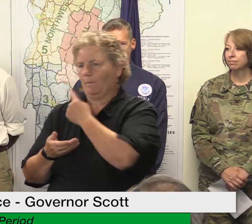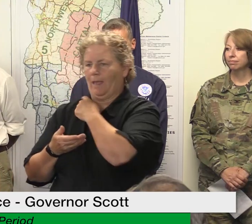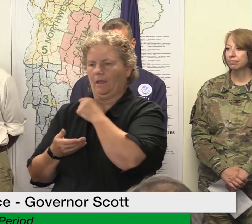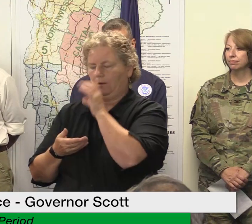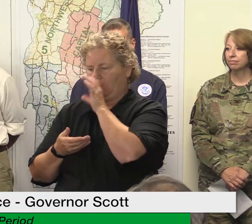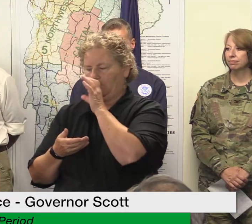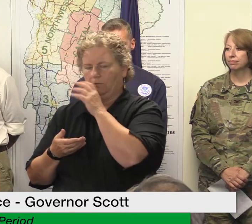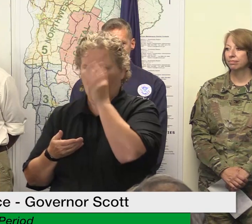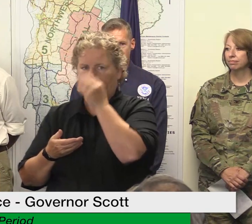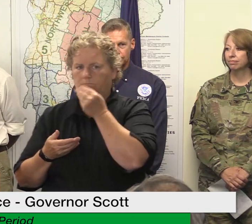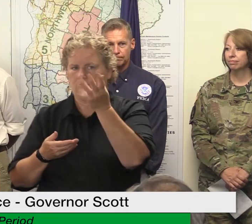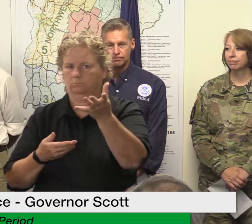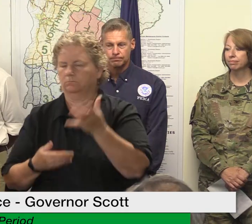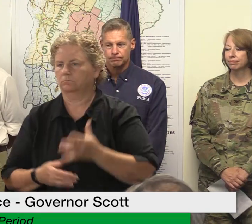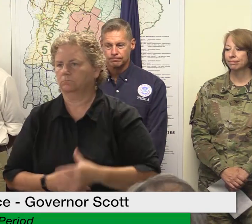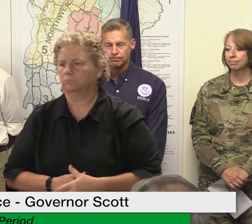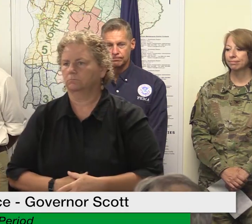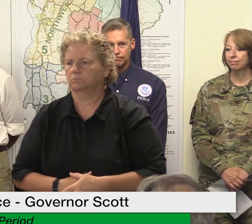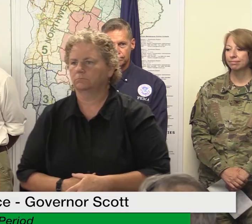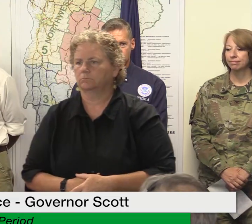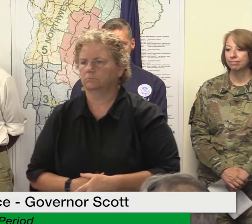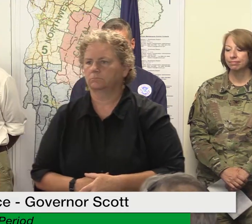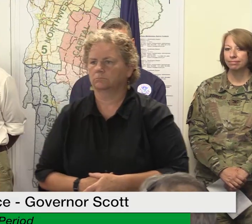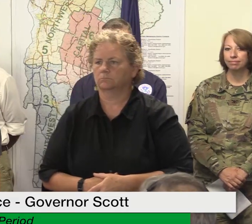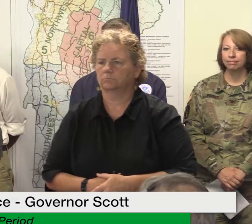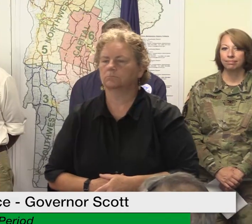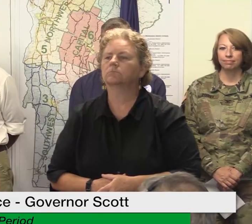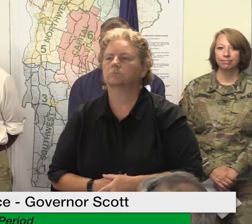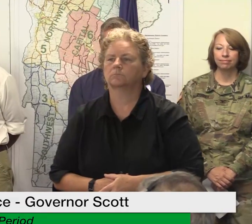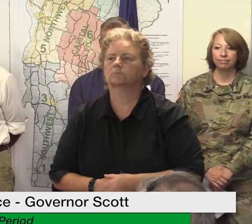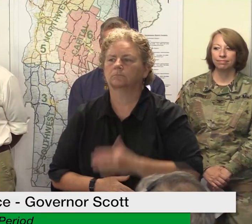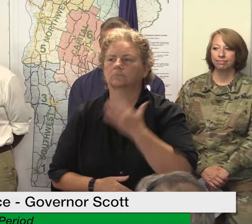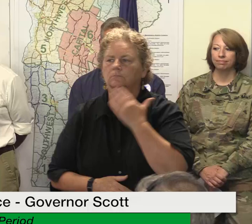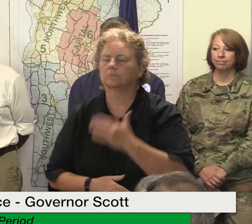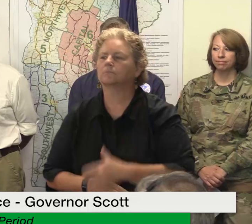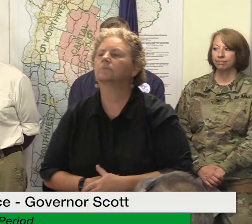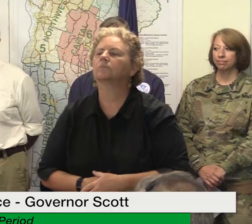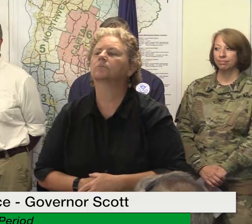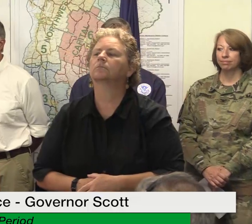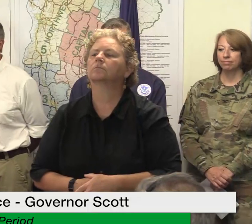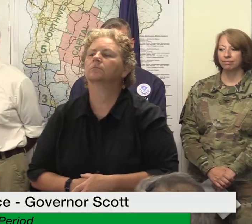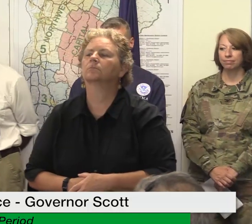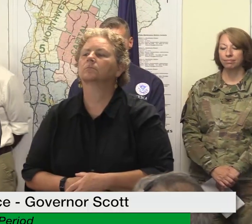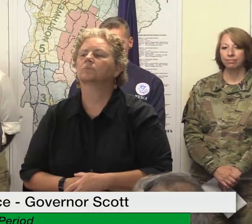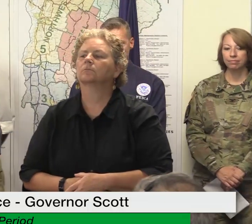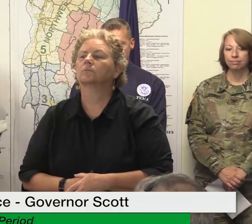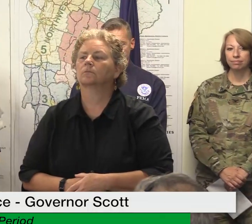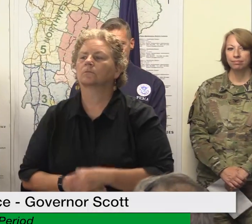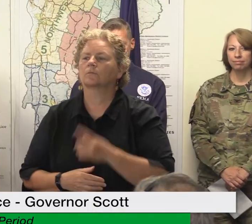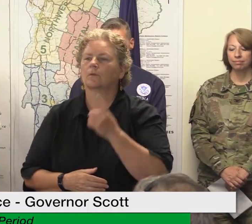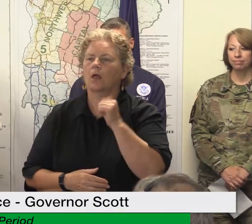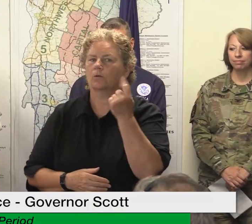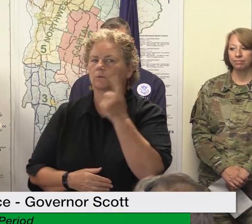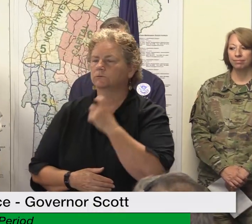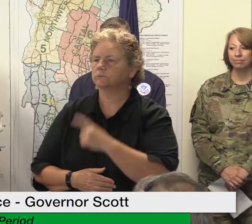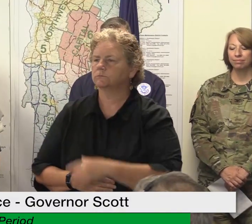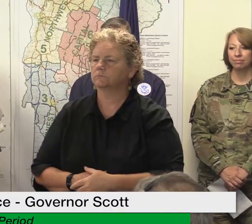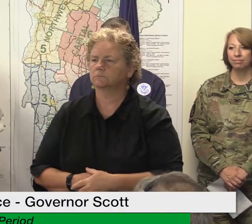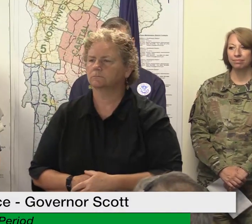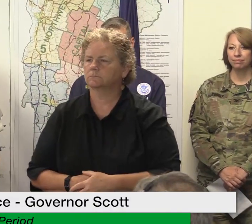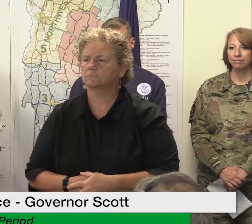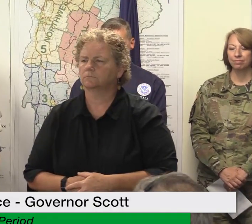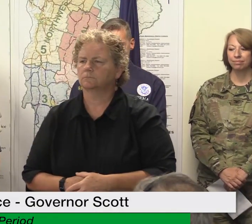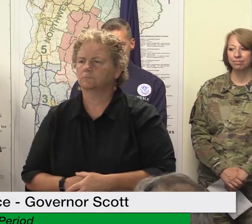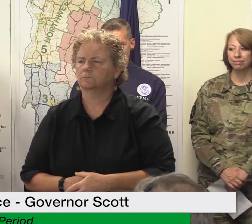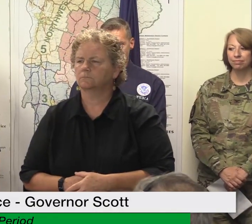so i will get back to you after this press conference great thank you the only other thing i want to ask is um i heard that the